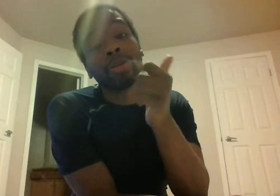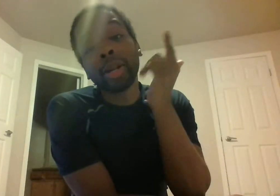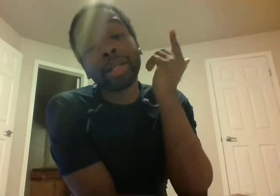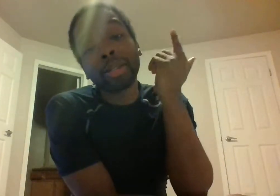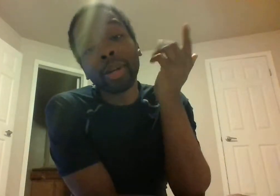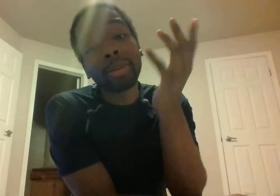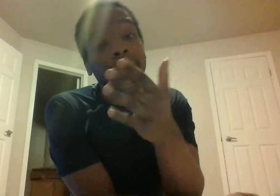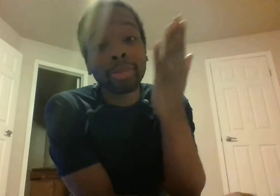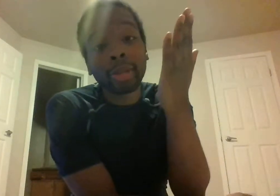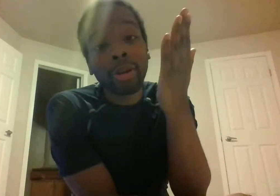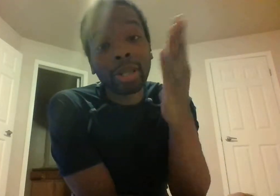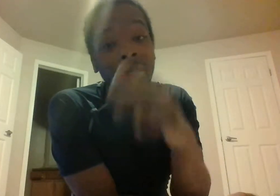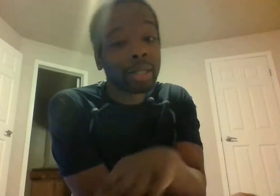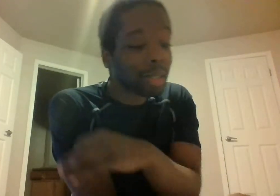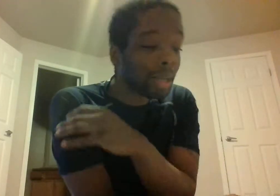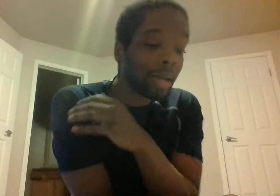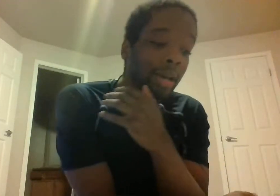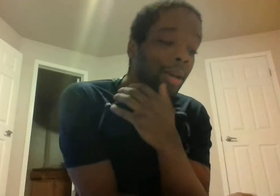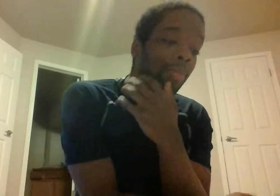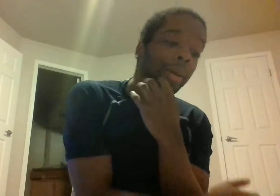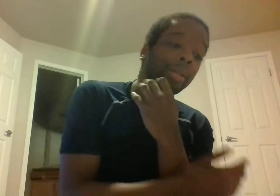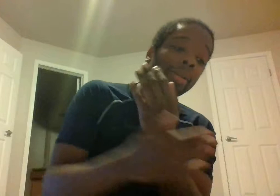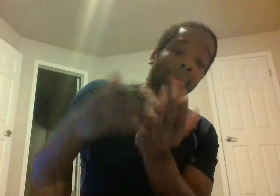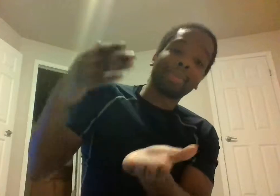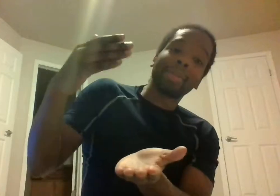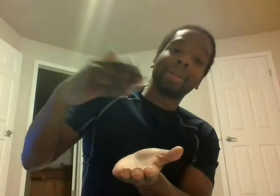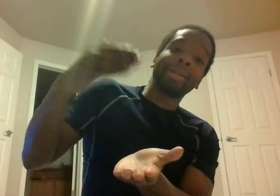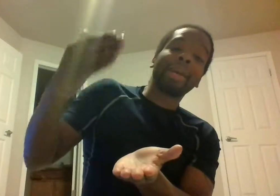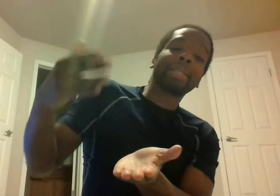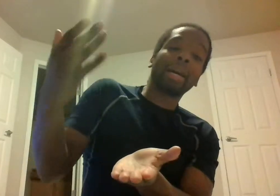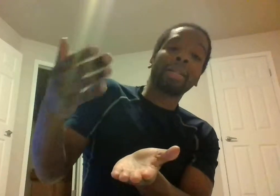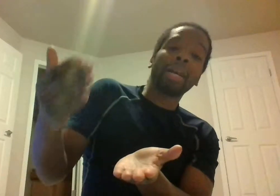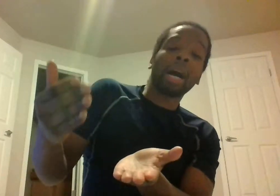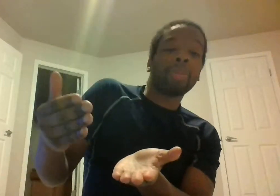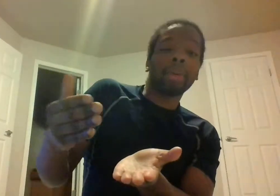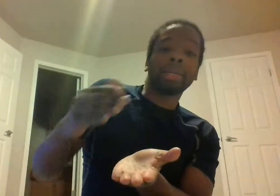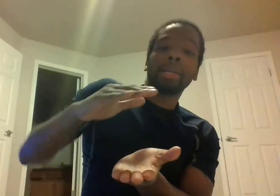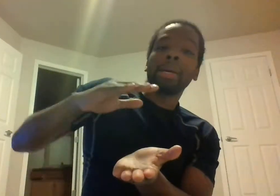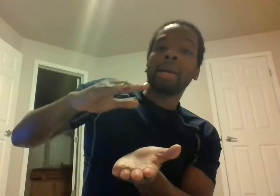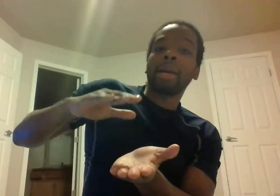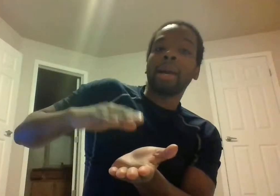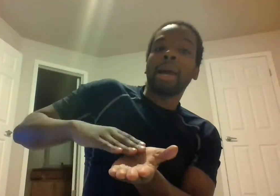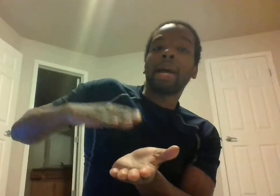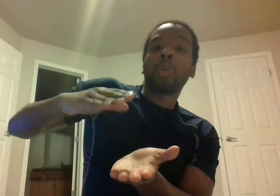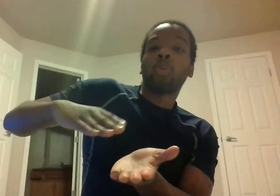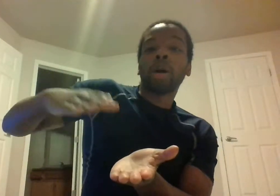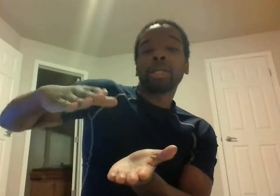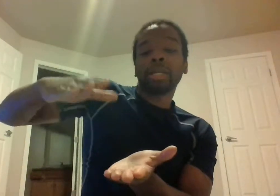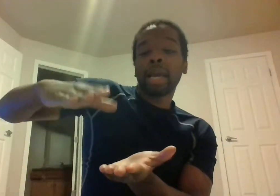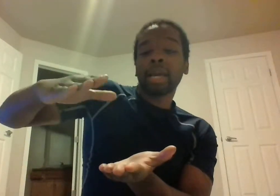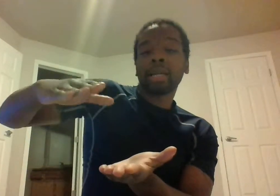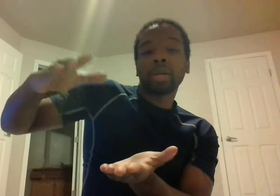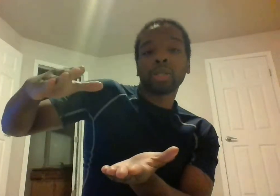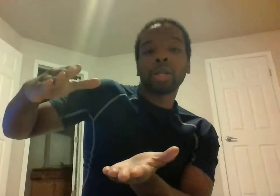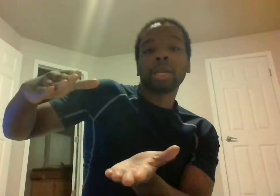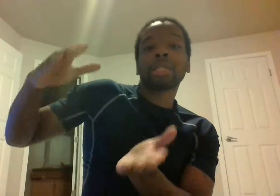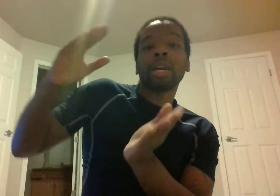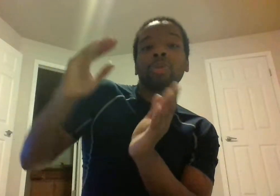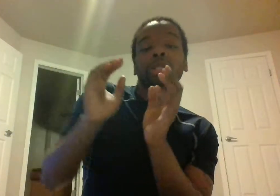that's just me congratulations but that's how I tank operates once I take it to a certain size it was